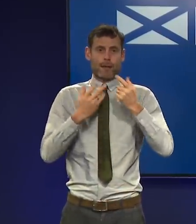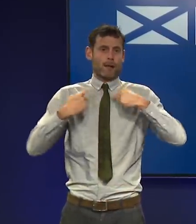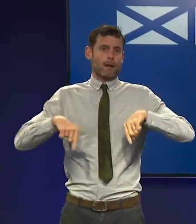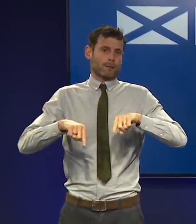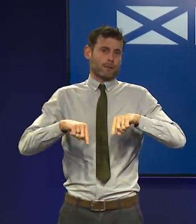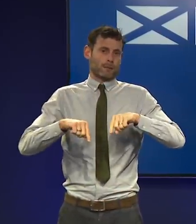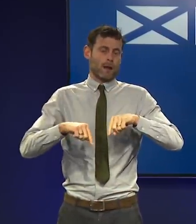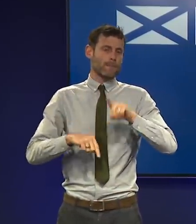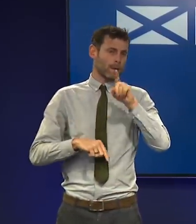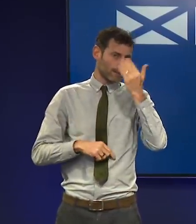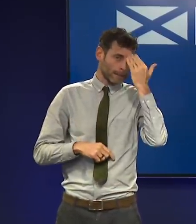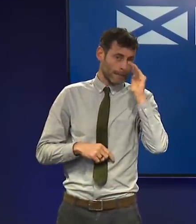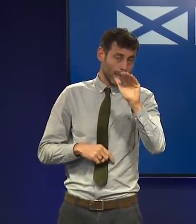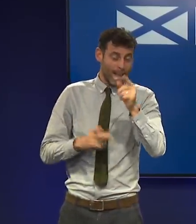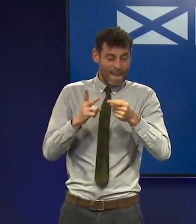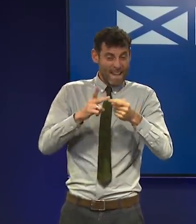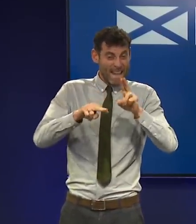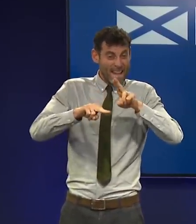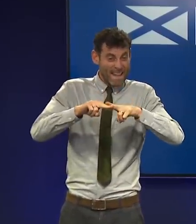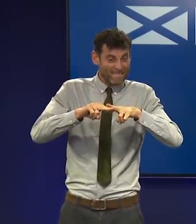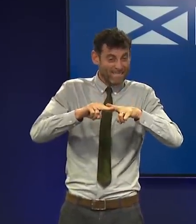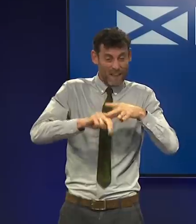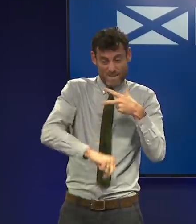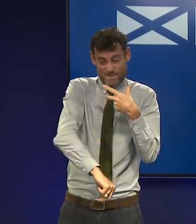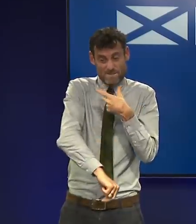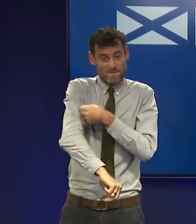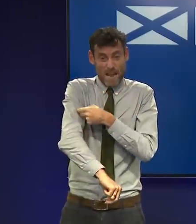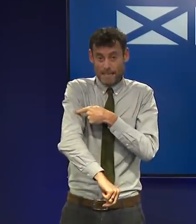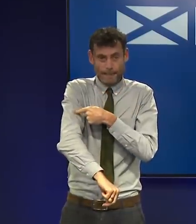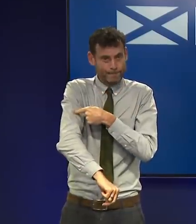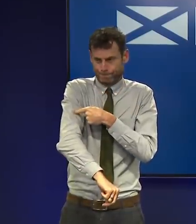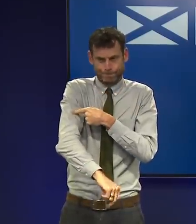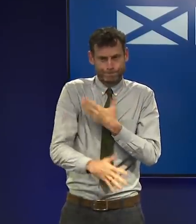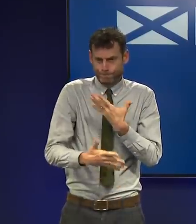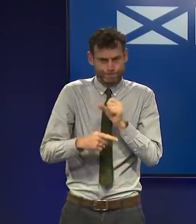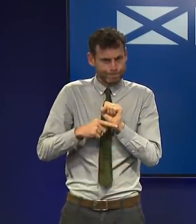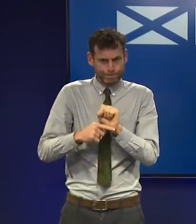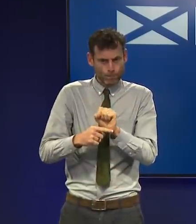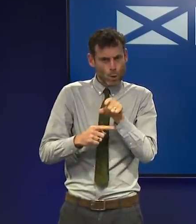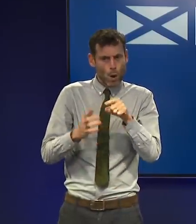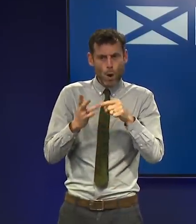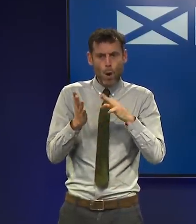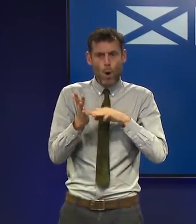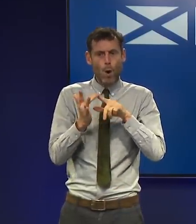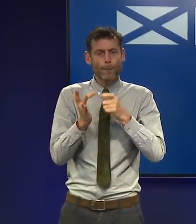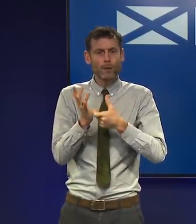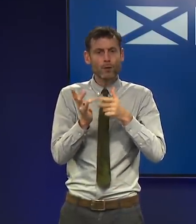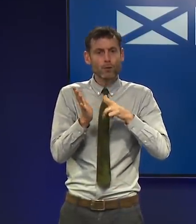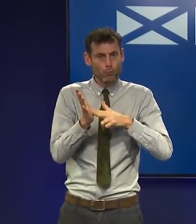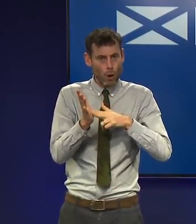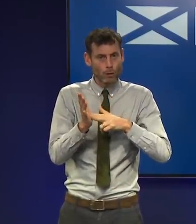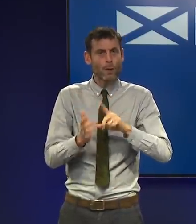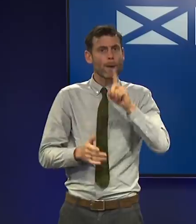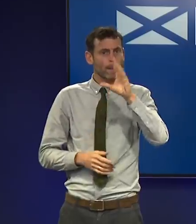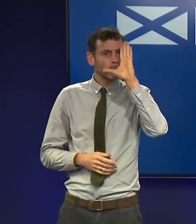and it is still an if, vaccines do prove to be less effective against this new variant, vaccination will